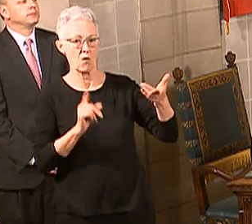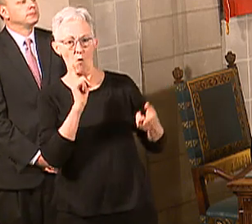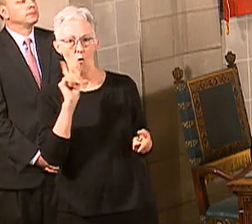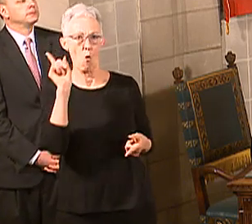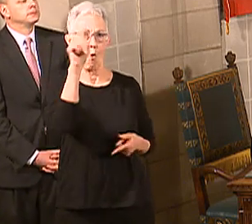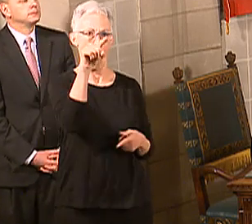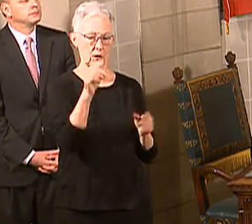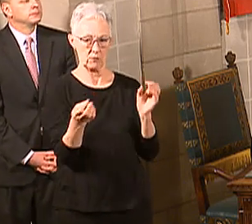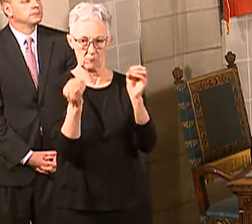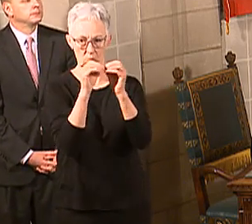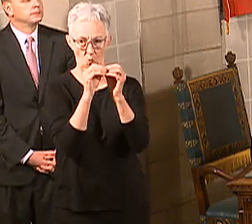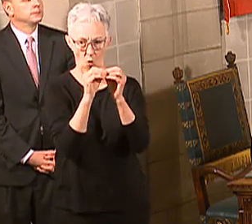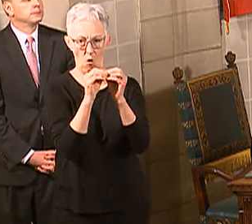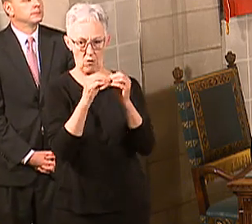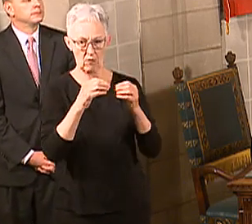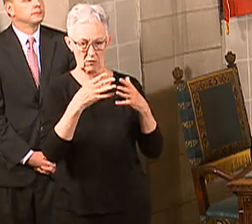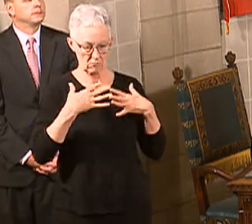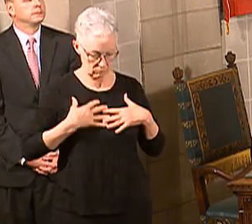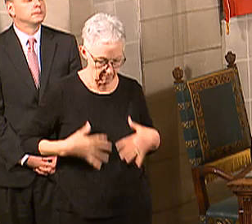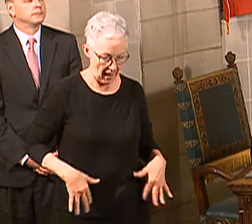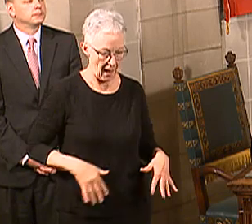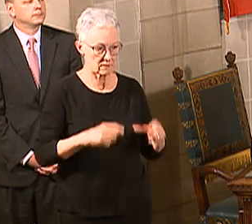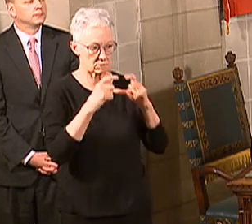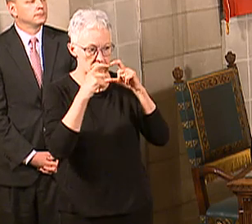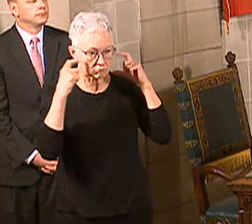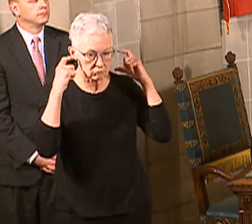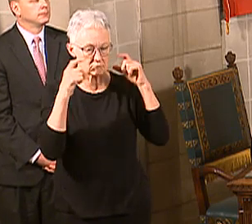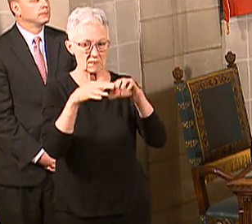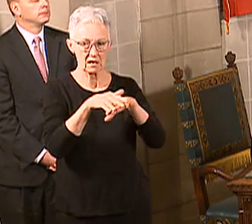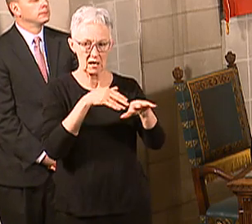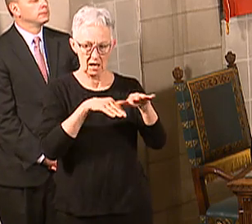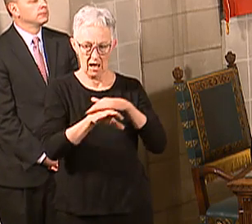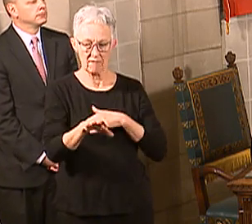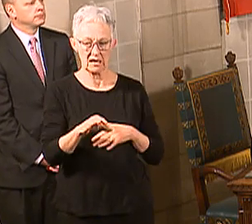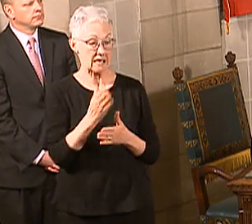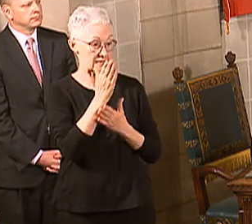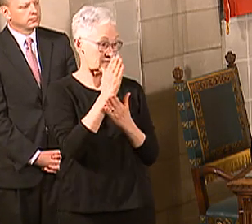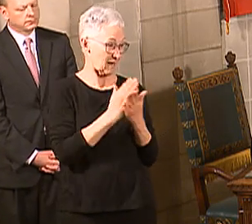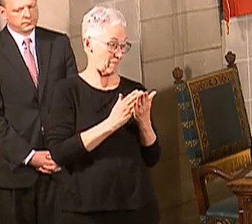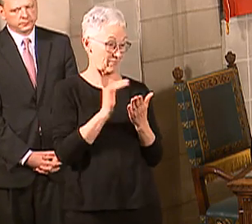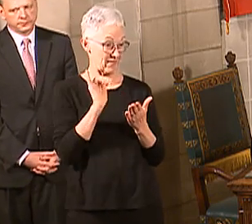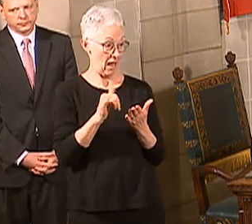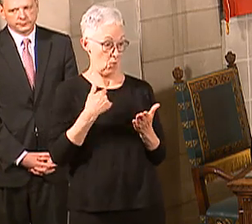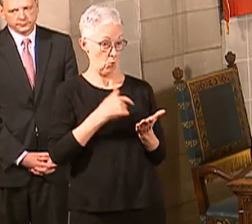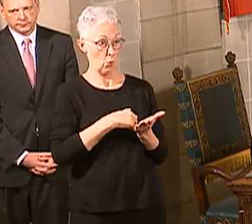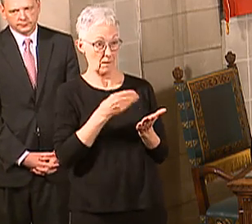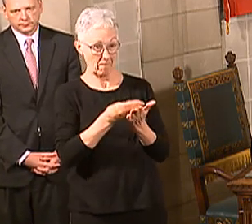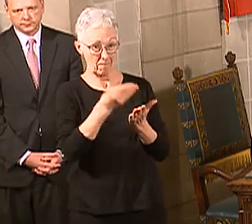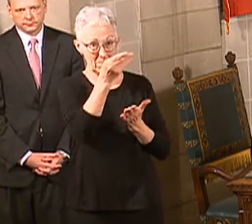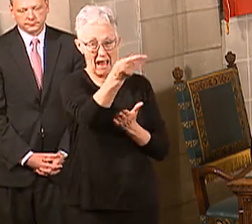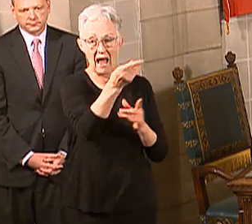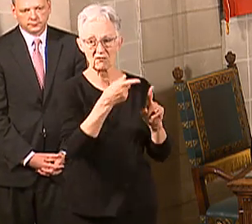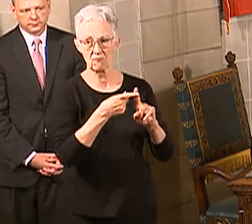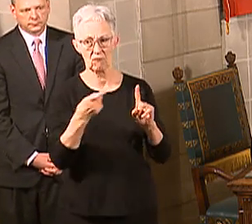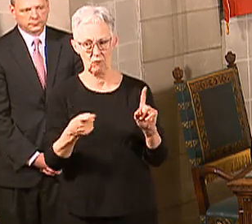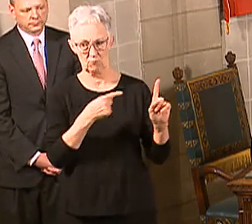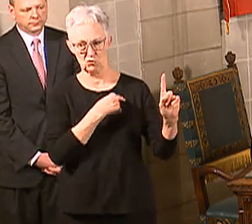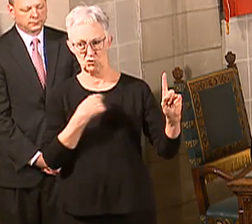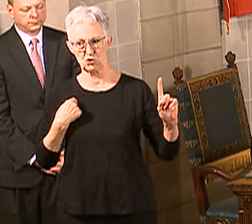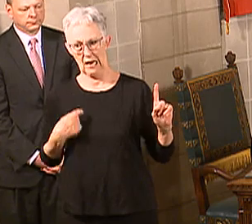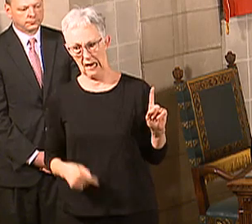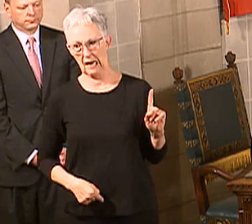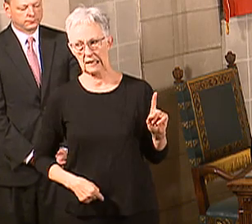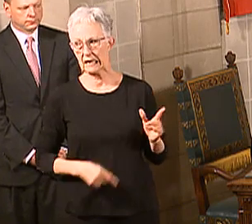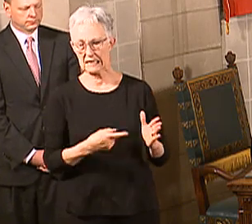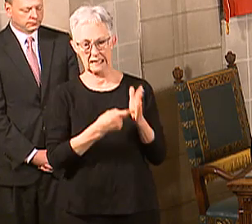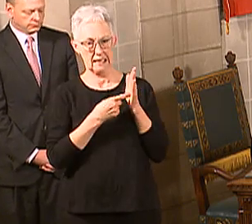PPE is coming from China, and so there are delays in being able to get some of that stuff here. So we are working hard. We've got orders placed. We're